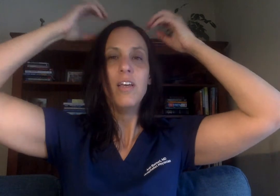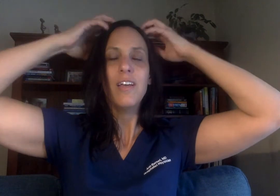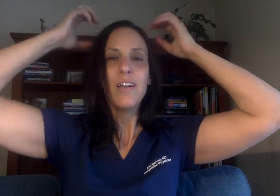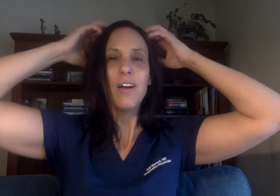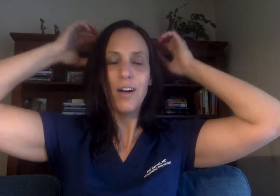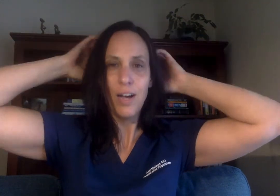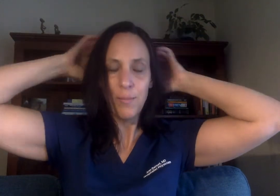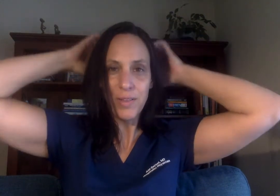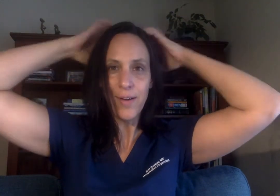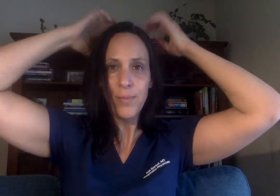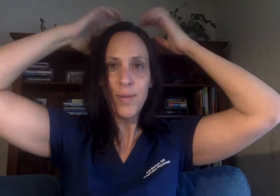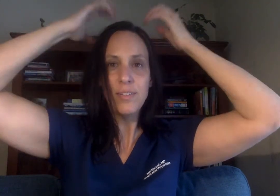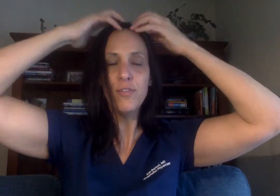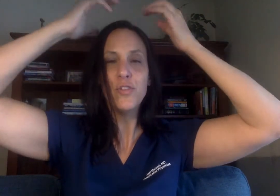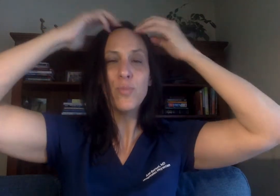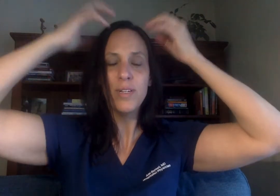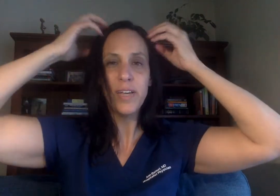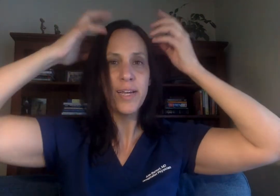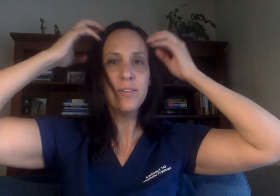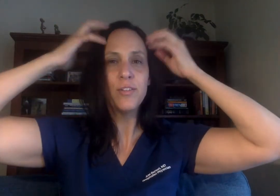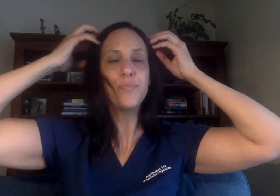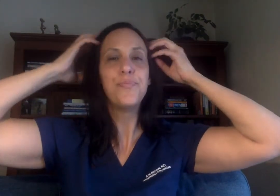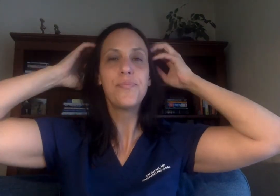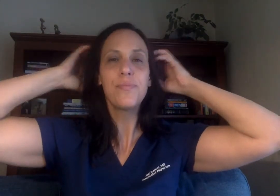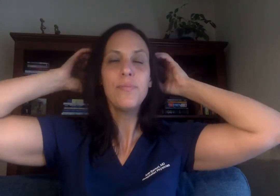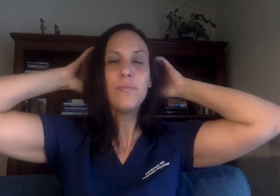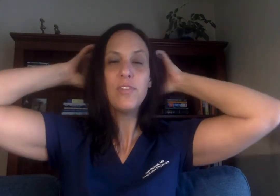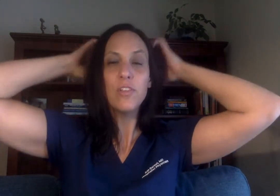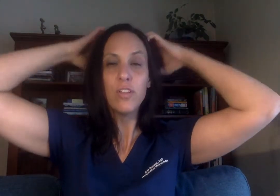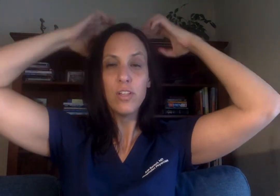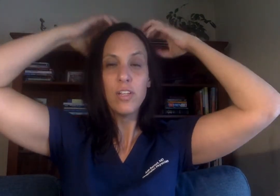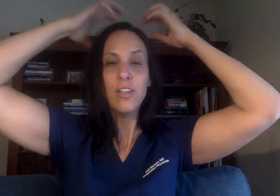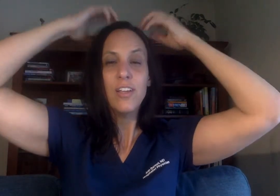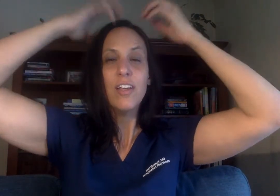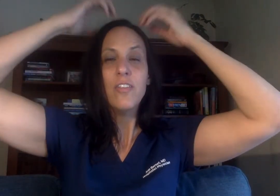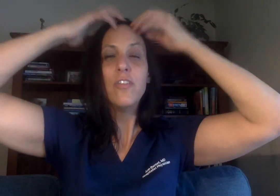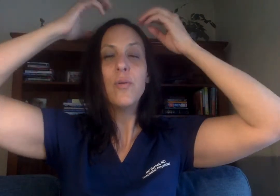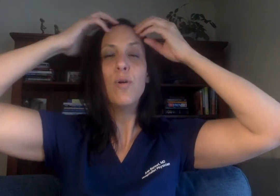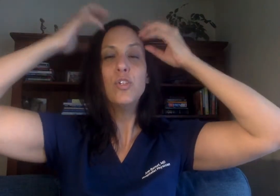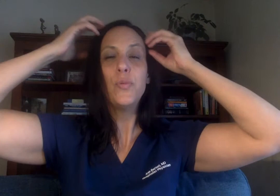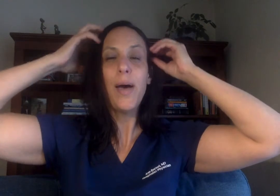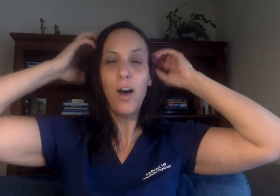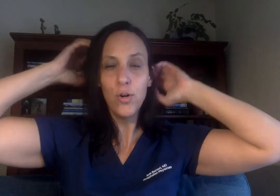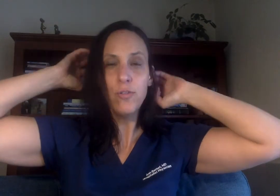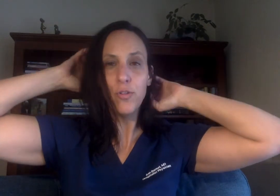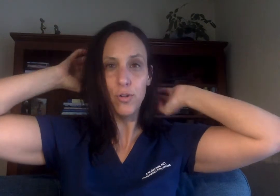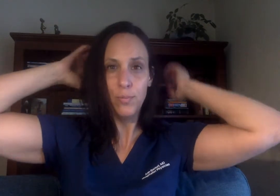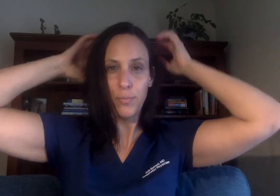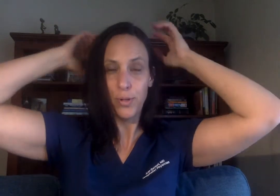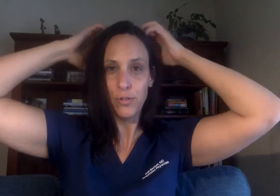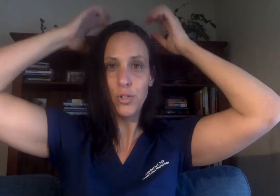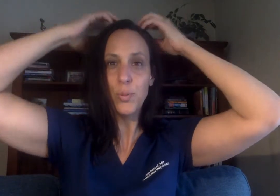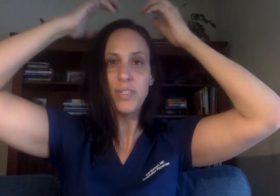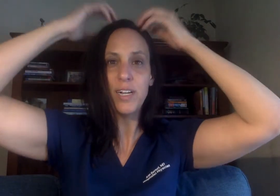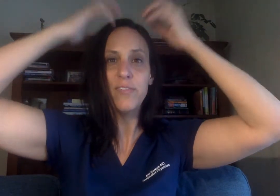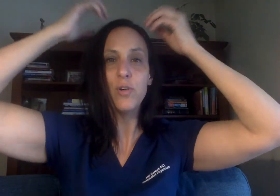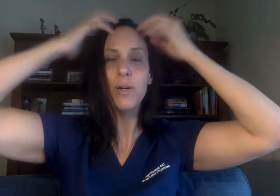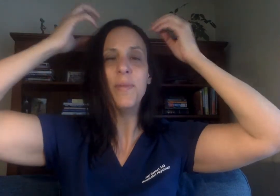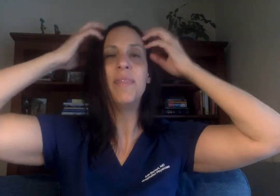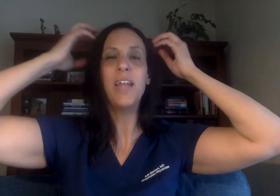I'm allowing myself to realize that the most powerful personal protective equipment that